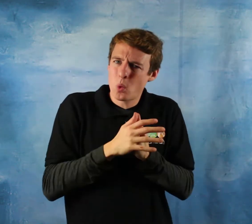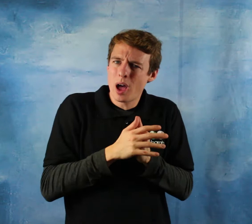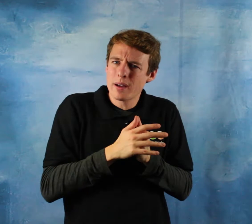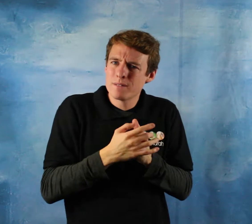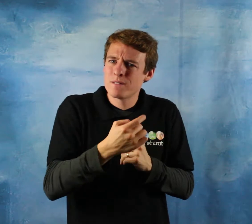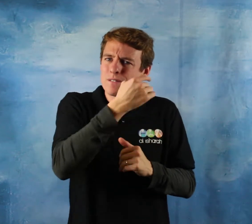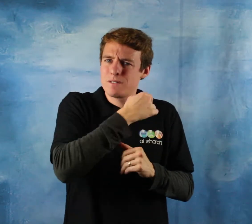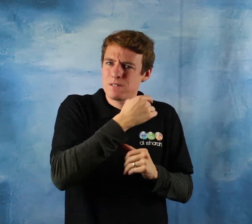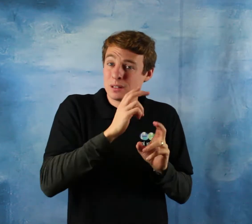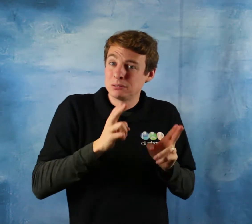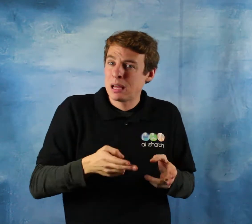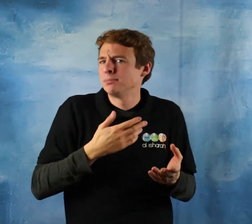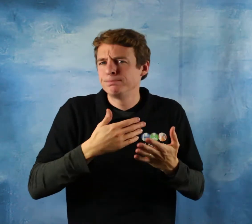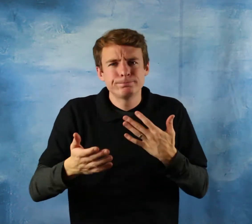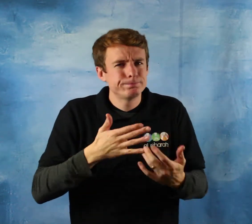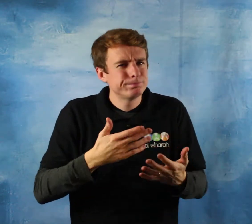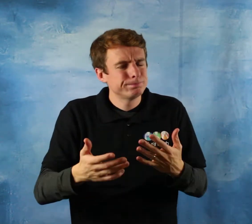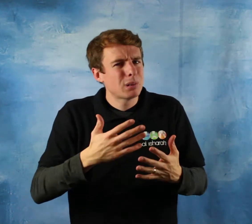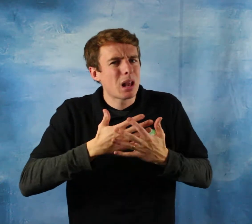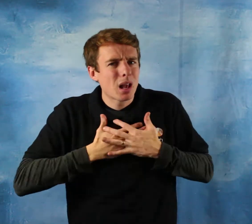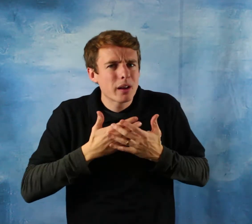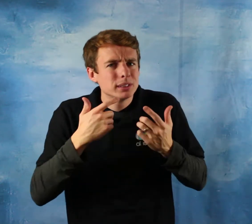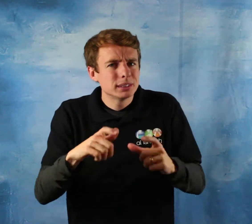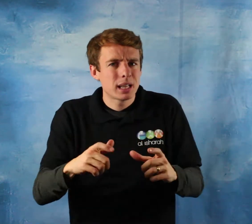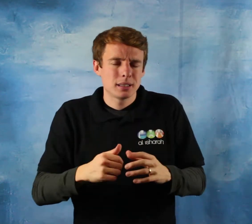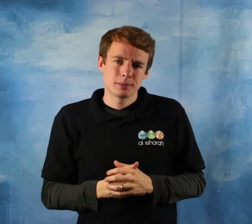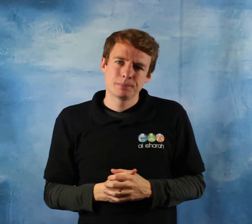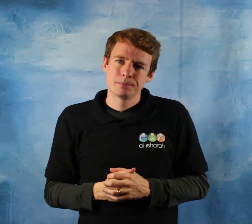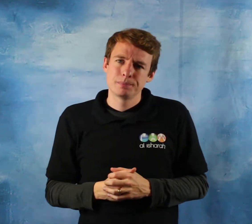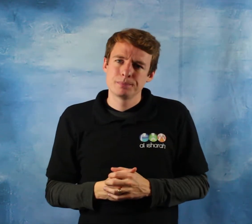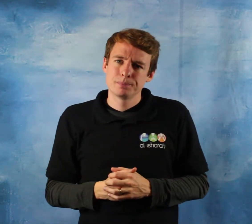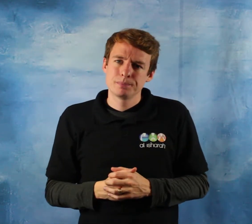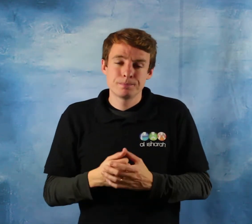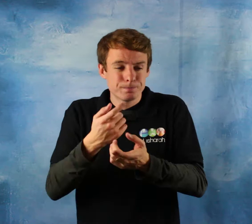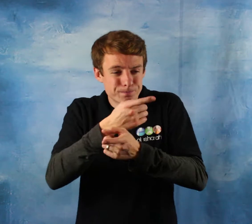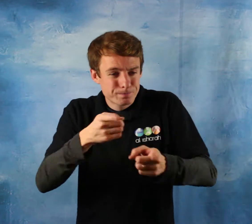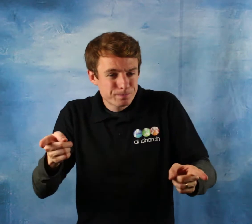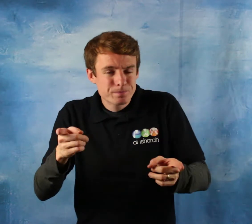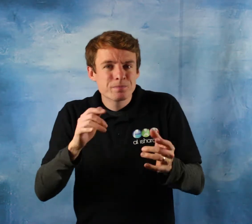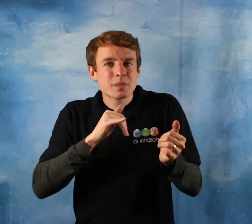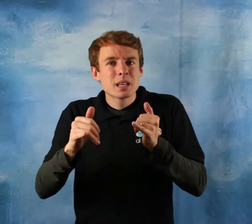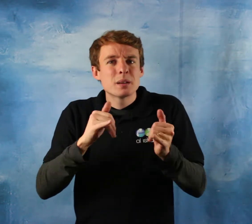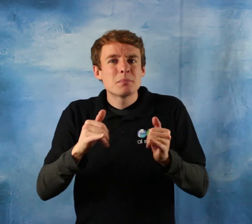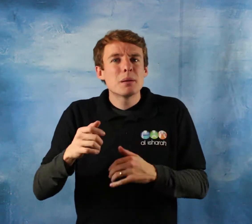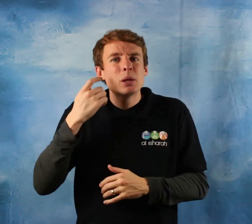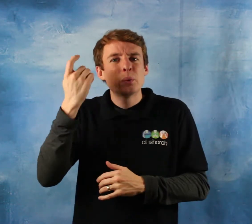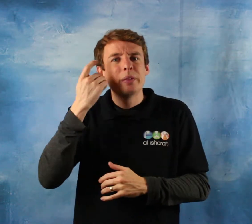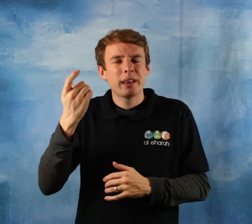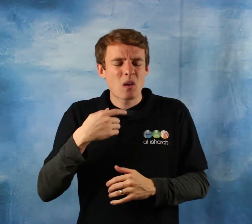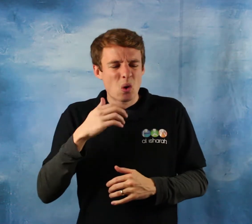overtaking our wives out to eat you know they've got things to do at home doesn't she require a break